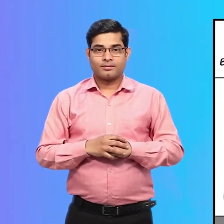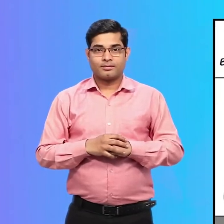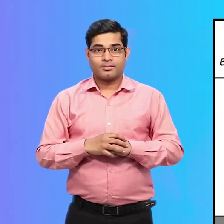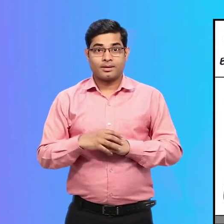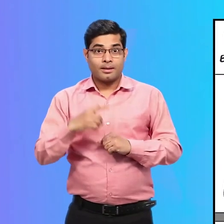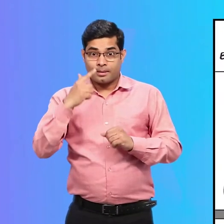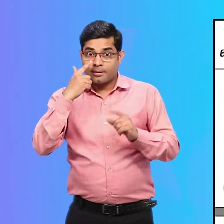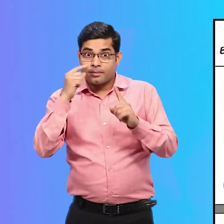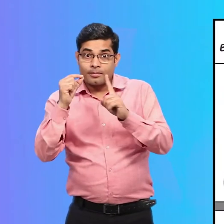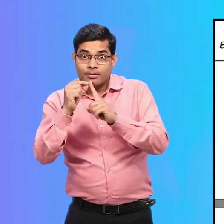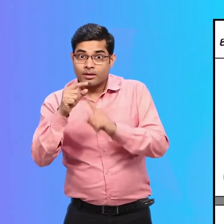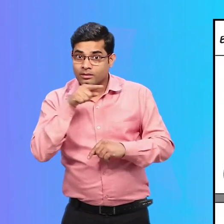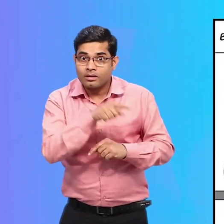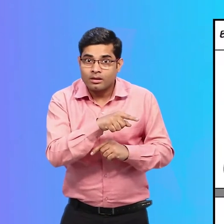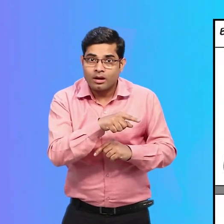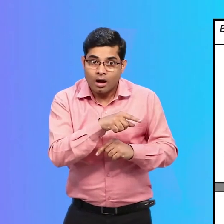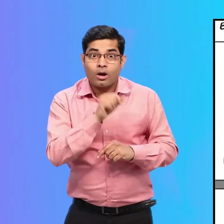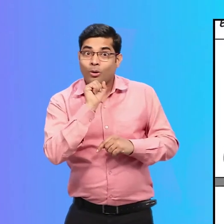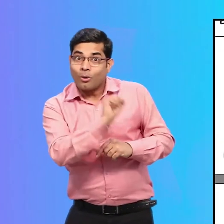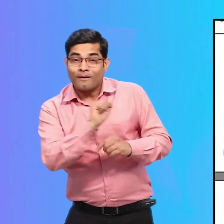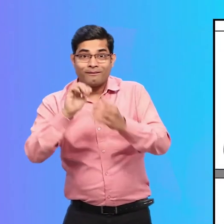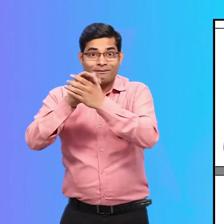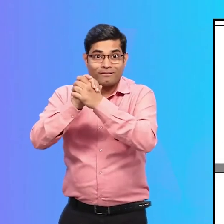Priya felt good to see her friend's confidence.